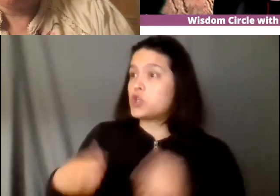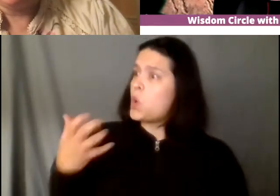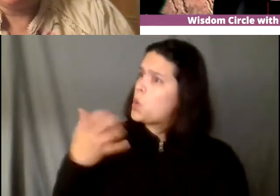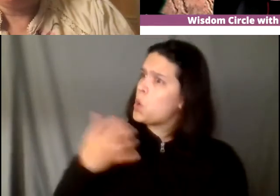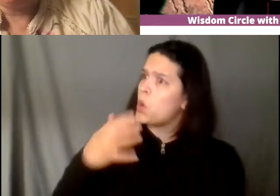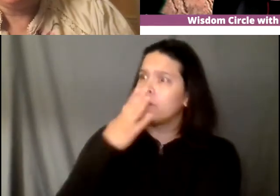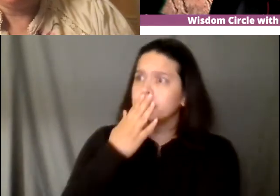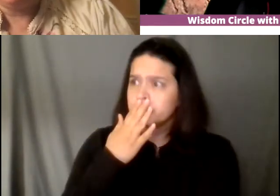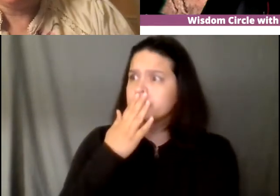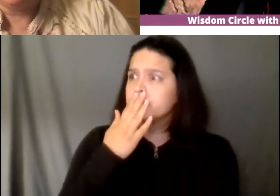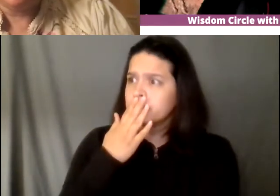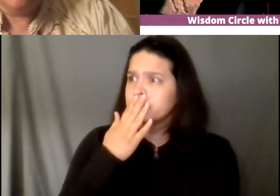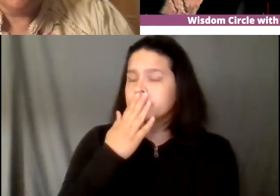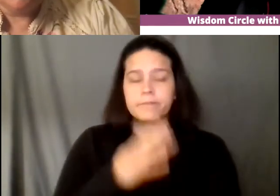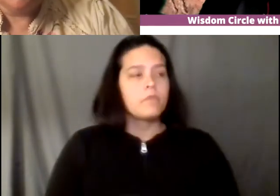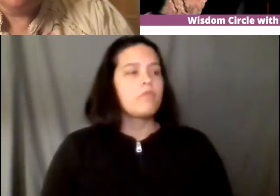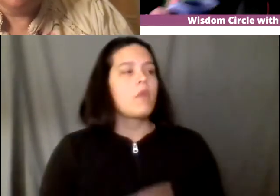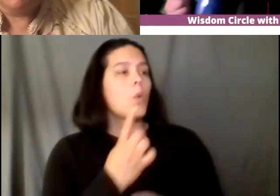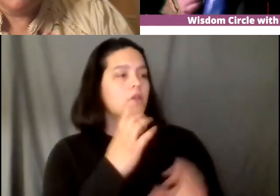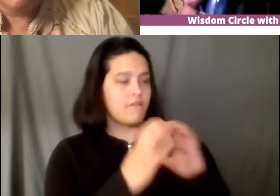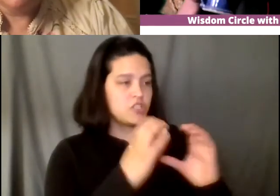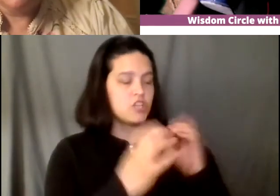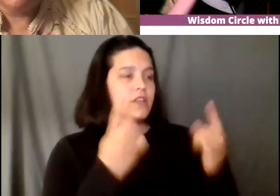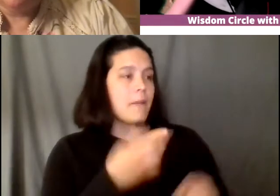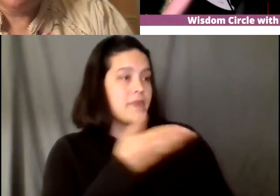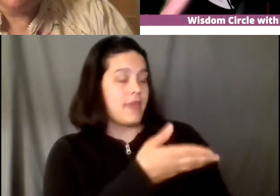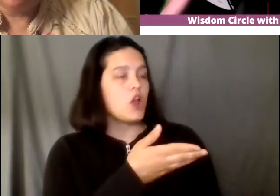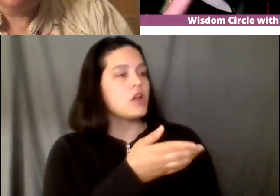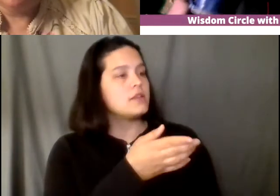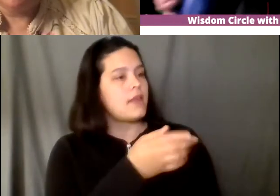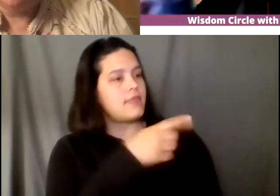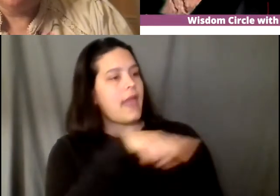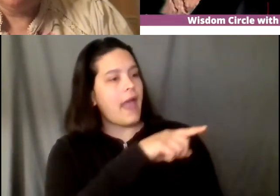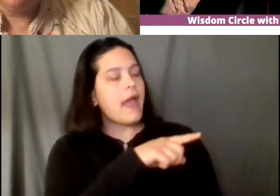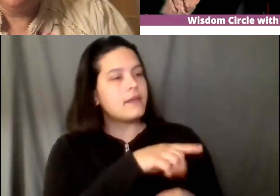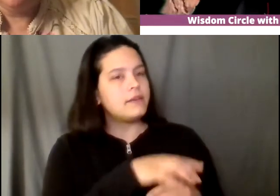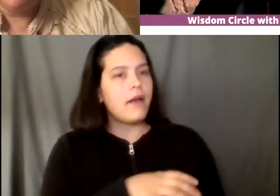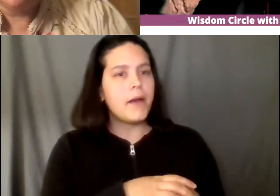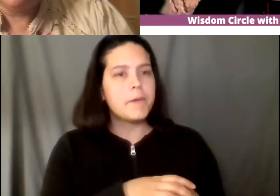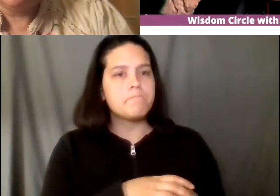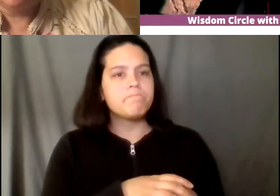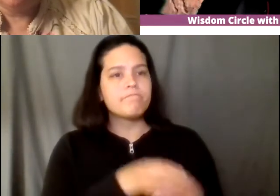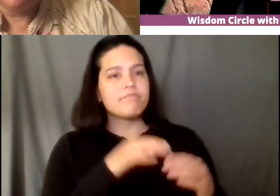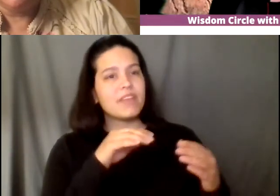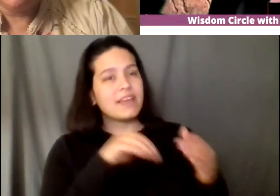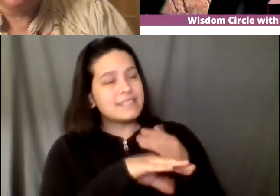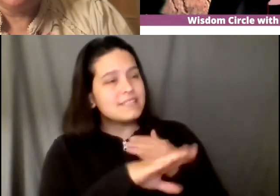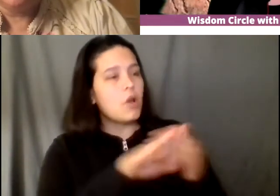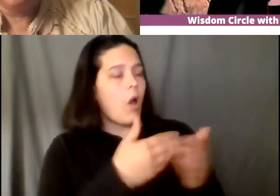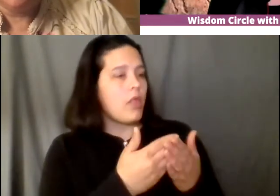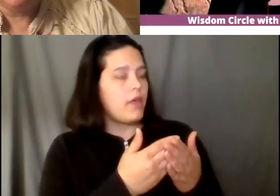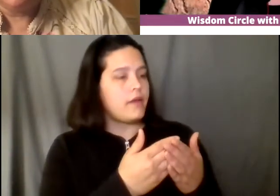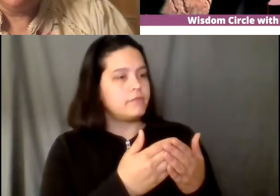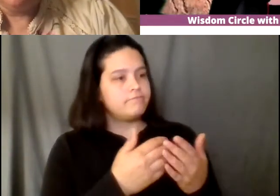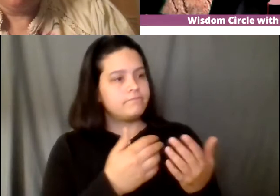at nmai was that they had deaccessioned all of the human remains and it was about um living voice um in connection